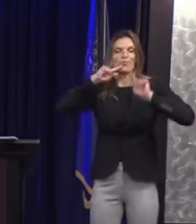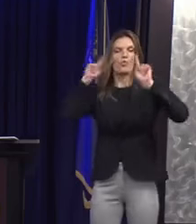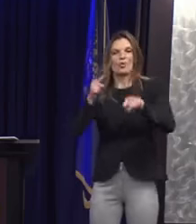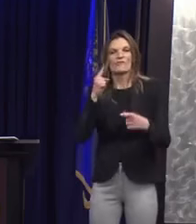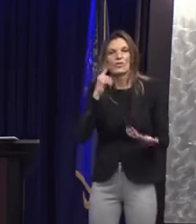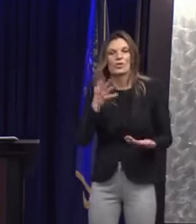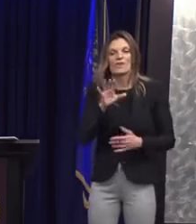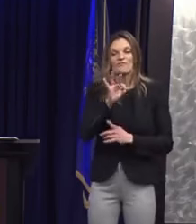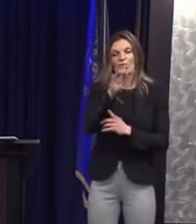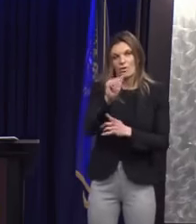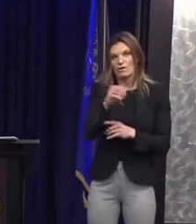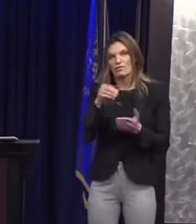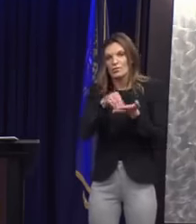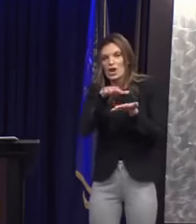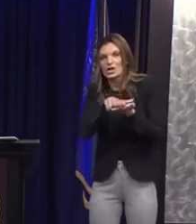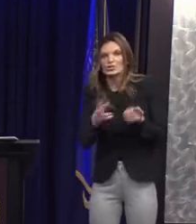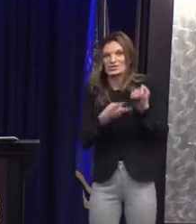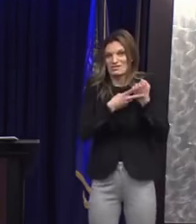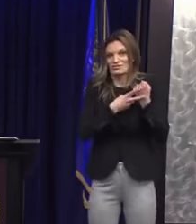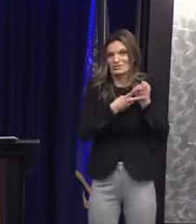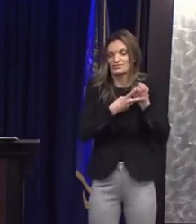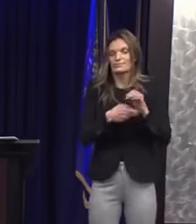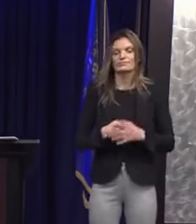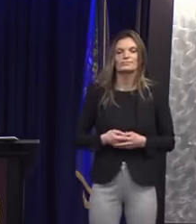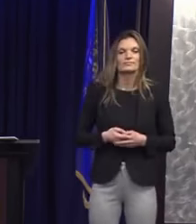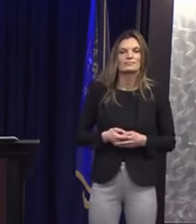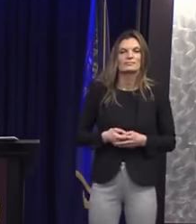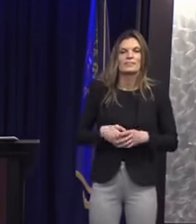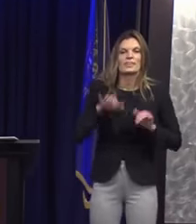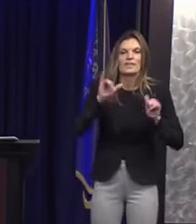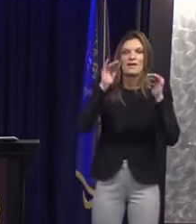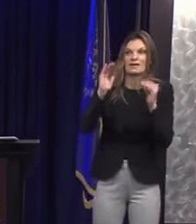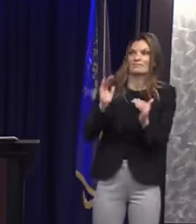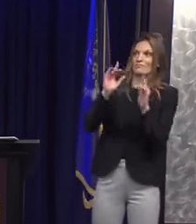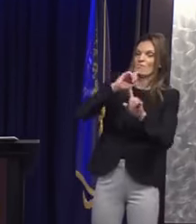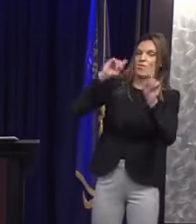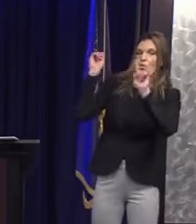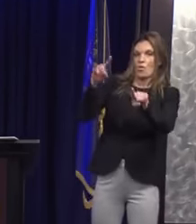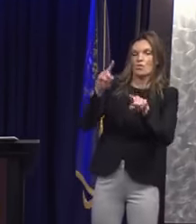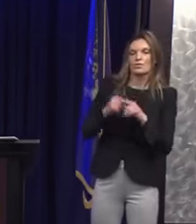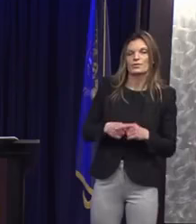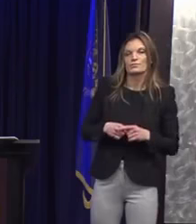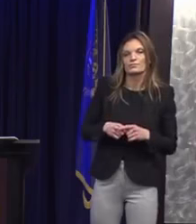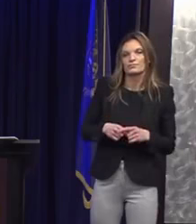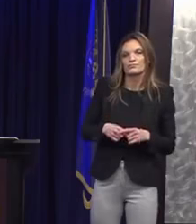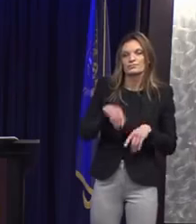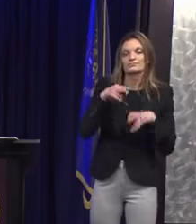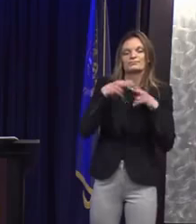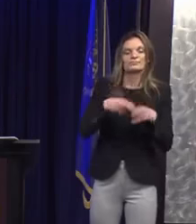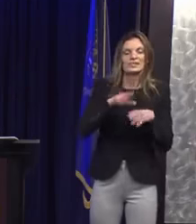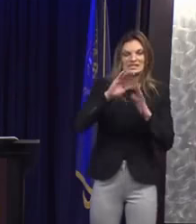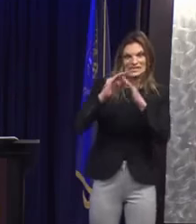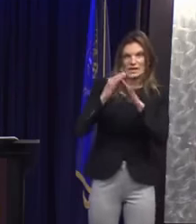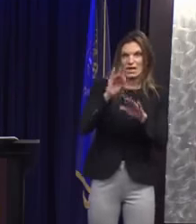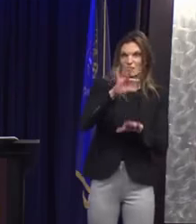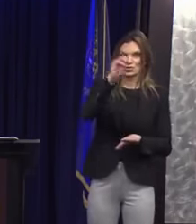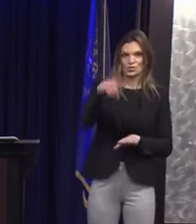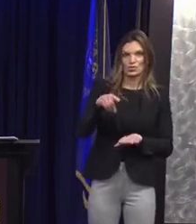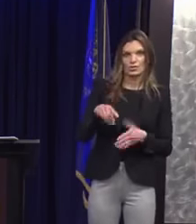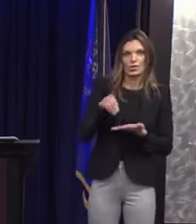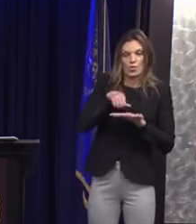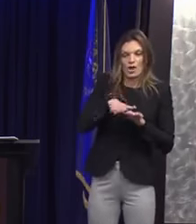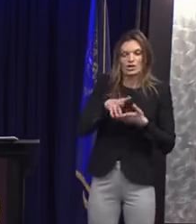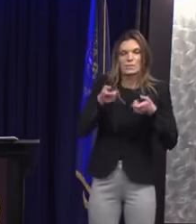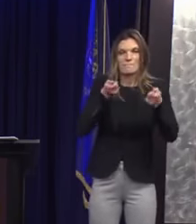FOIA and records retention. The executive order was titled City of Detroit Records